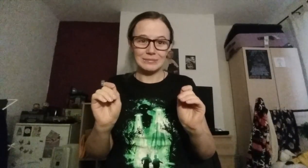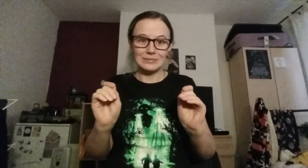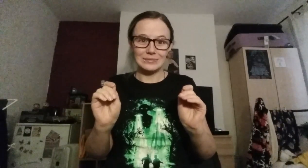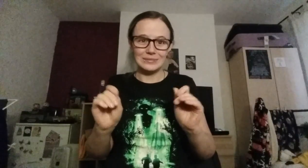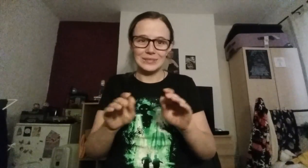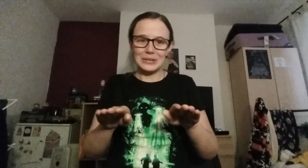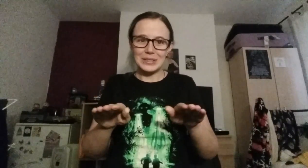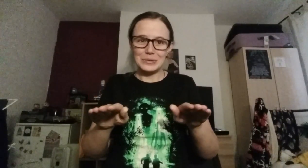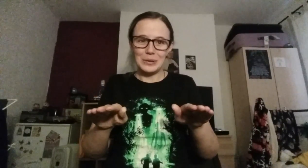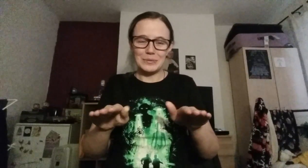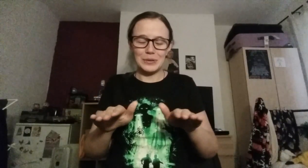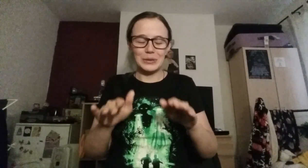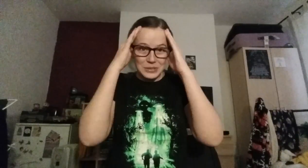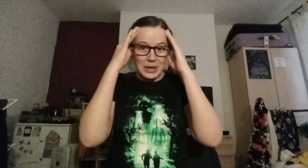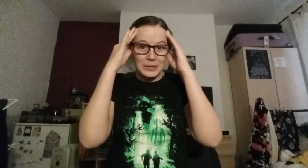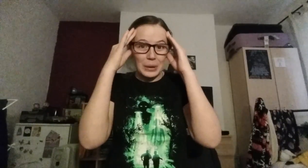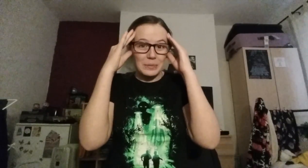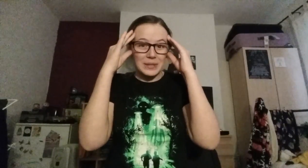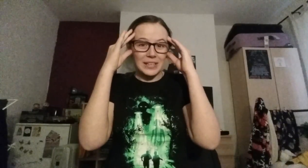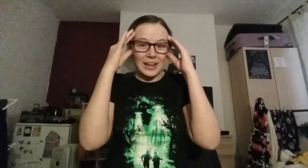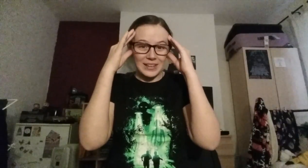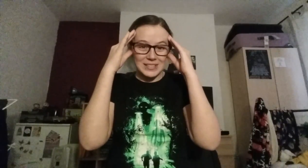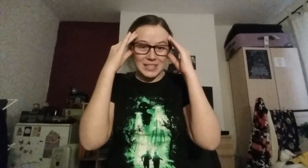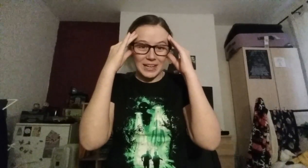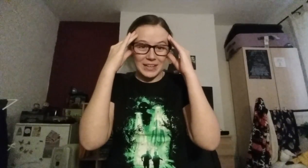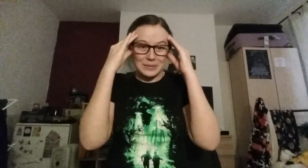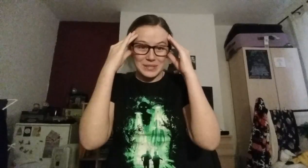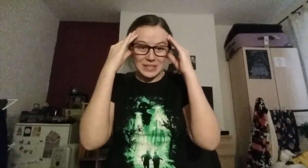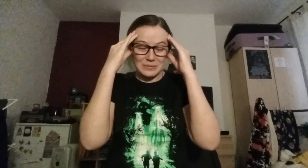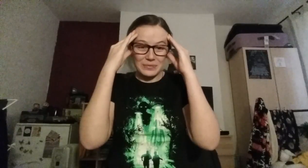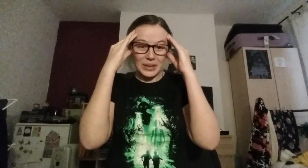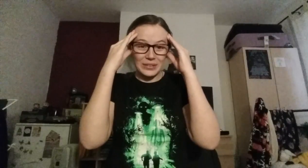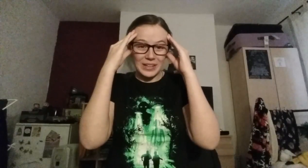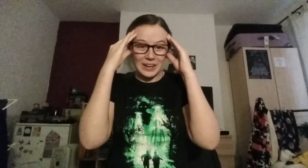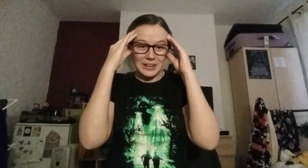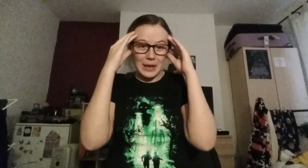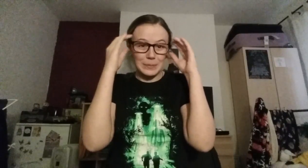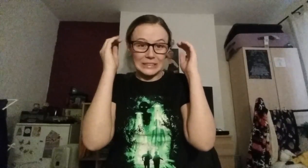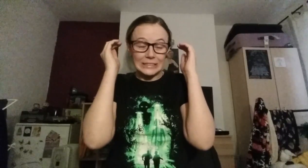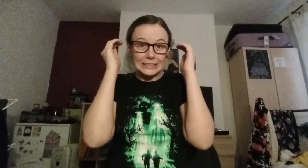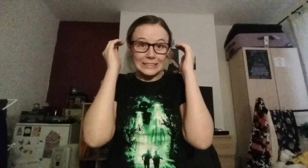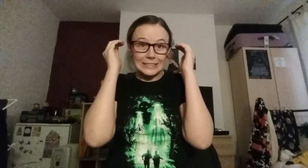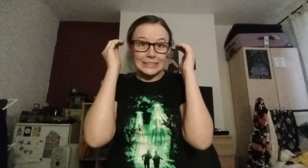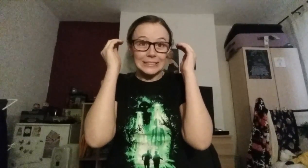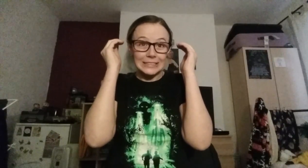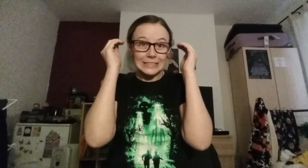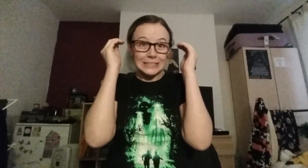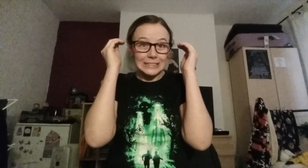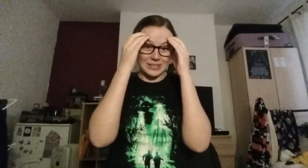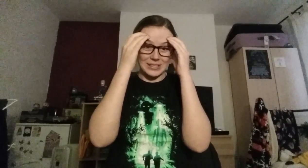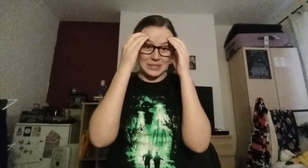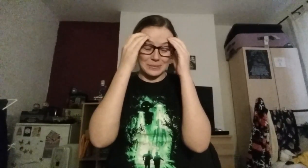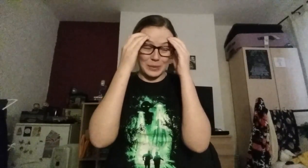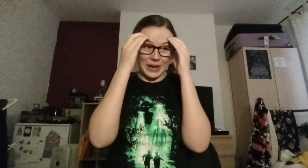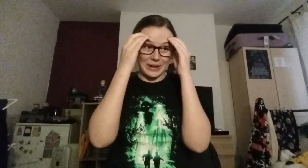don't get too hopeful. Driving home in the car last night, it was at a very unhappy eeeeee! Because, wow,